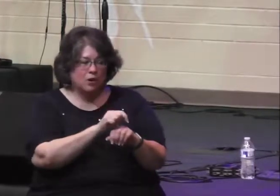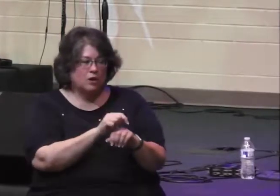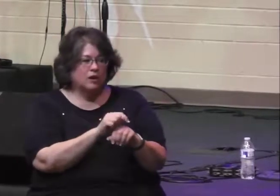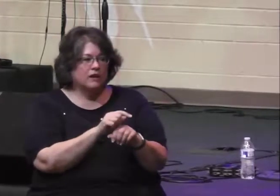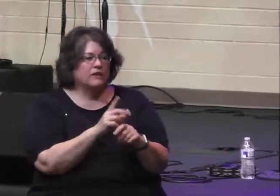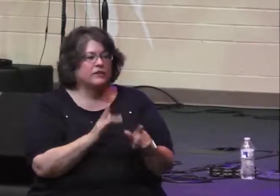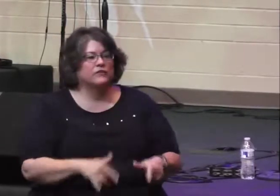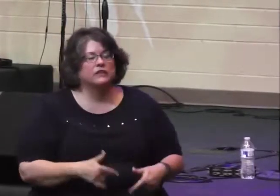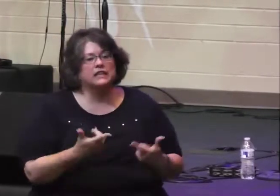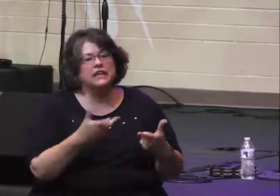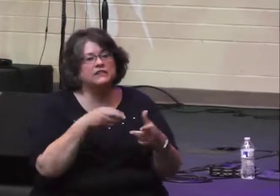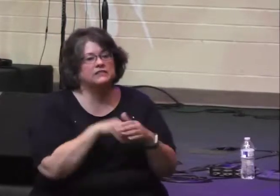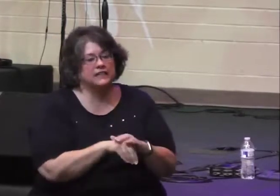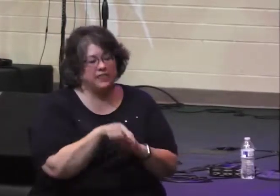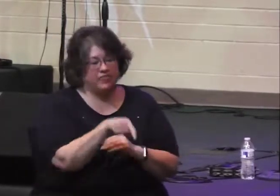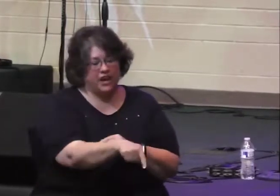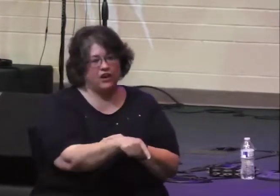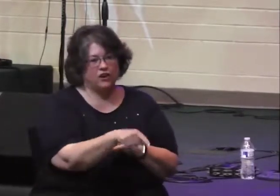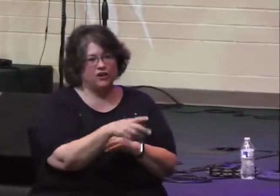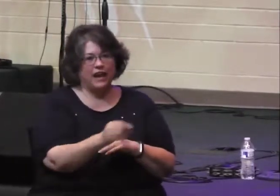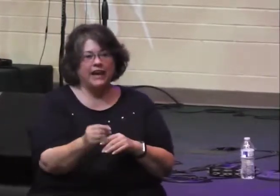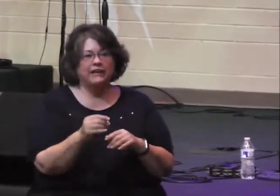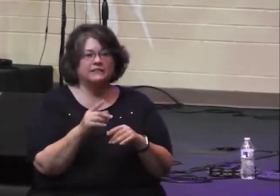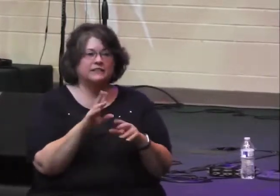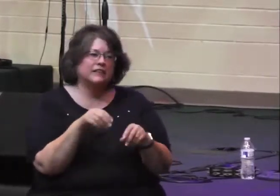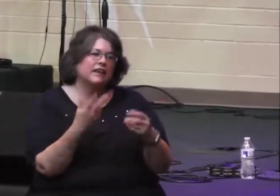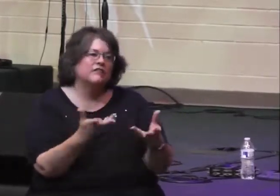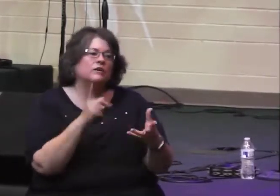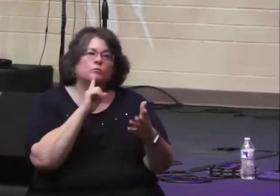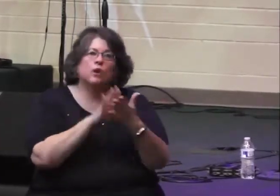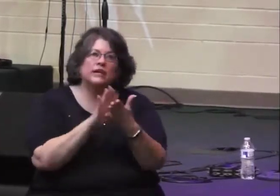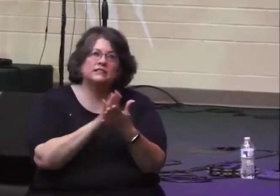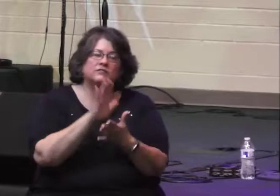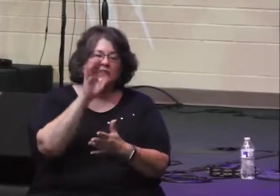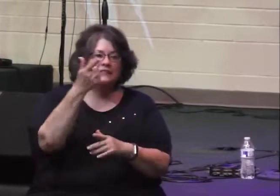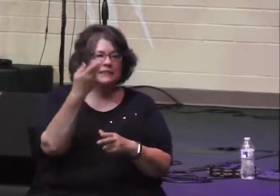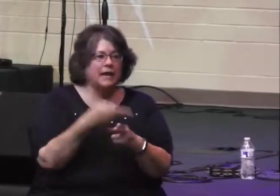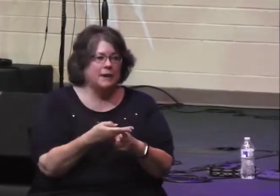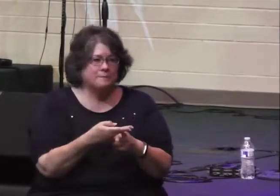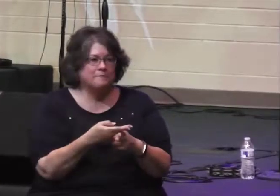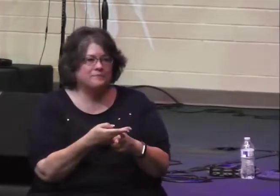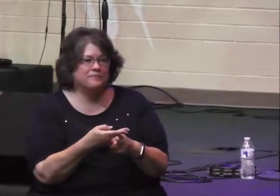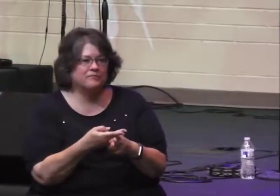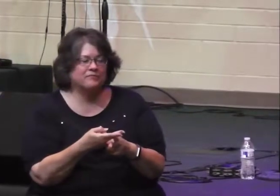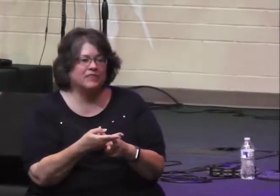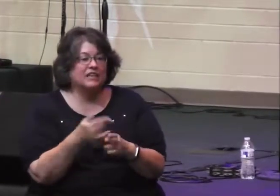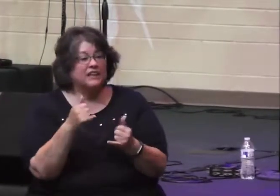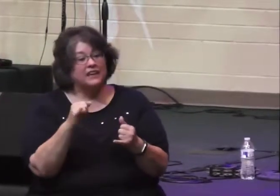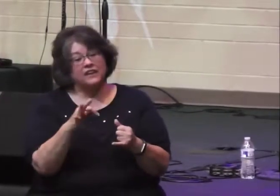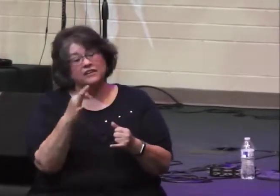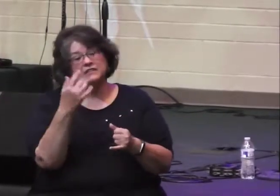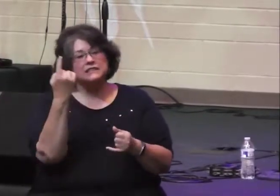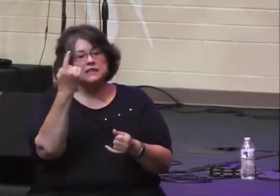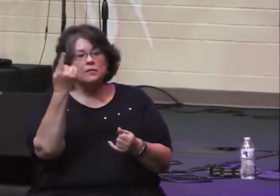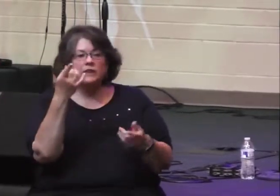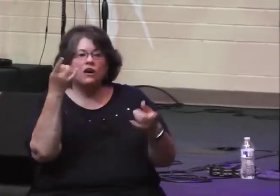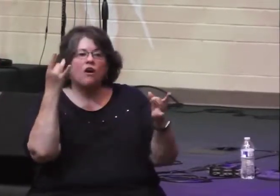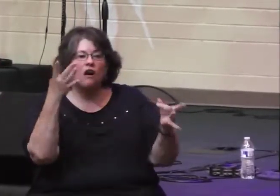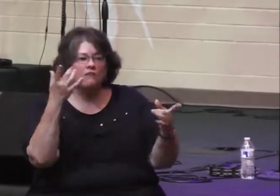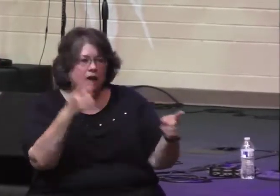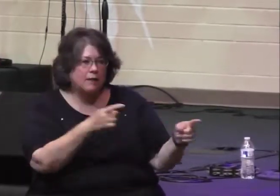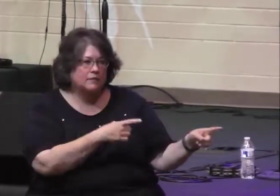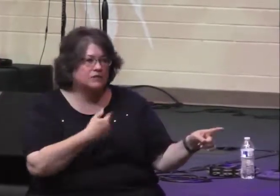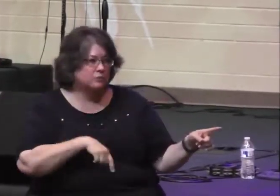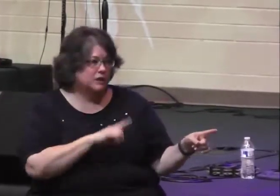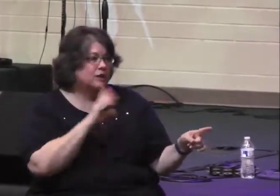name. He's talking about the temple where they're standing, saying, if calamity comes upon us, whether the sword of judgment or